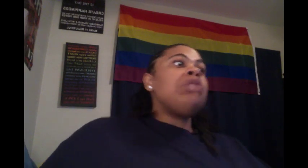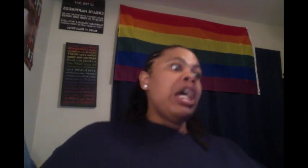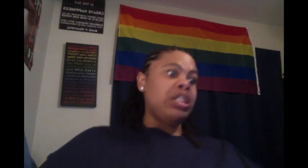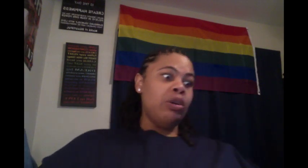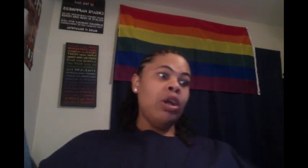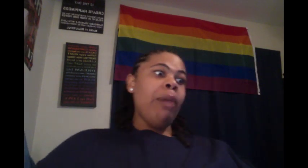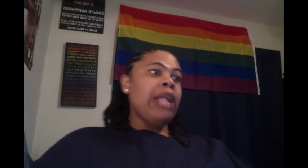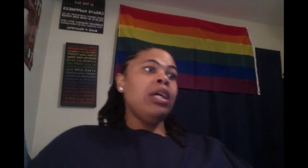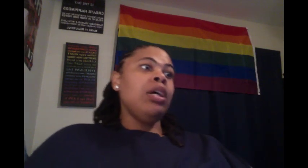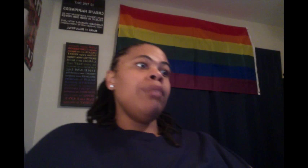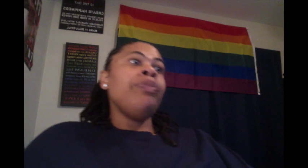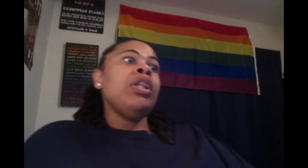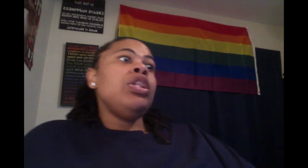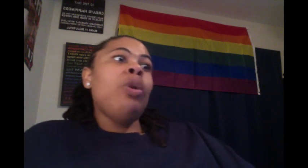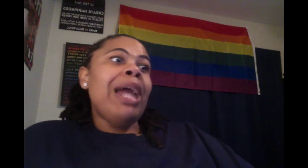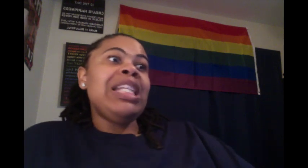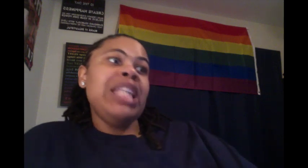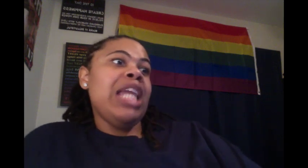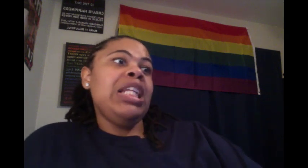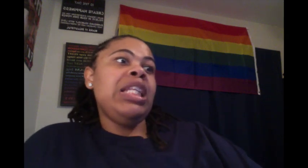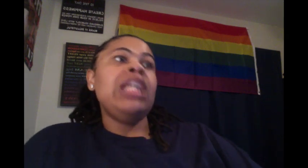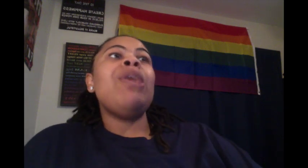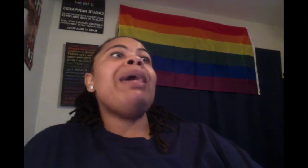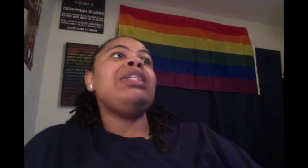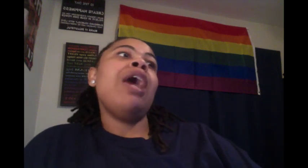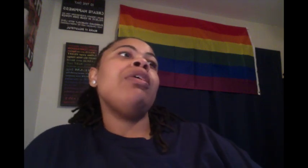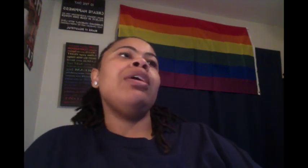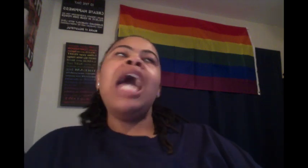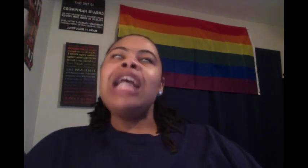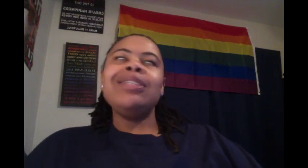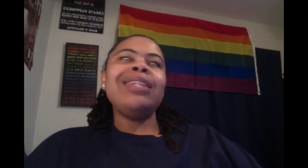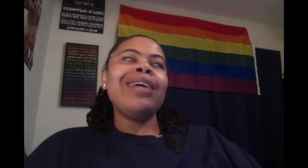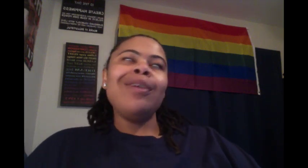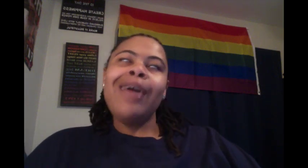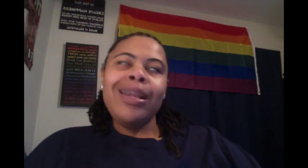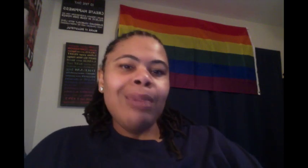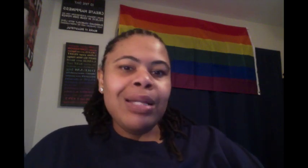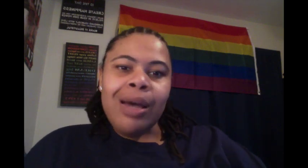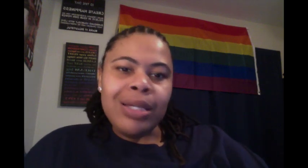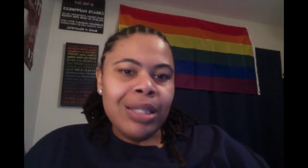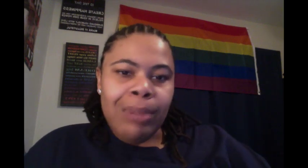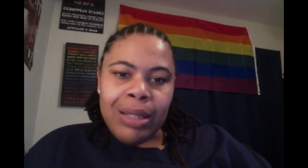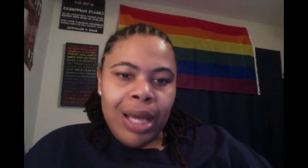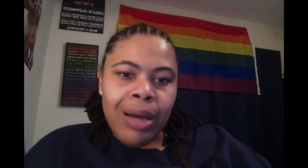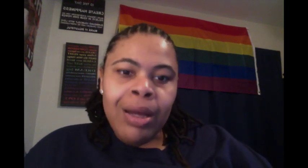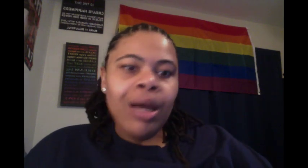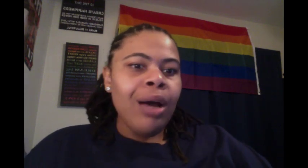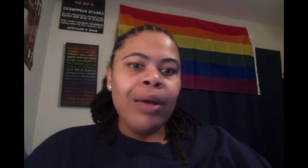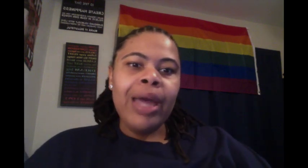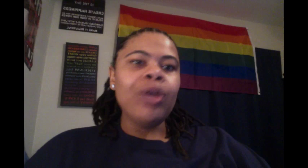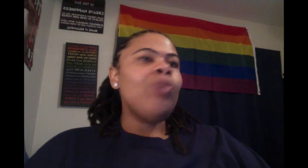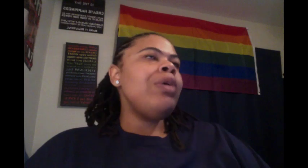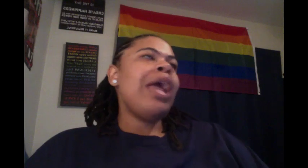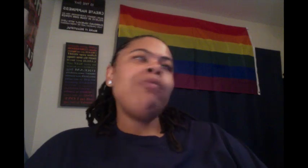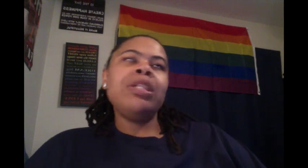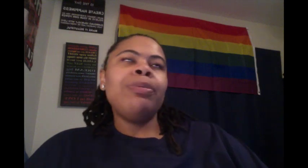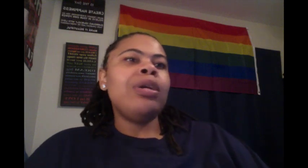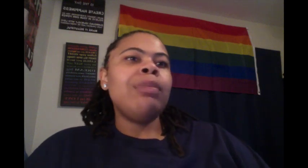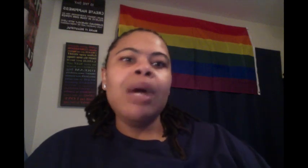like, so nobody, um, nobody said anything. Nobody talking. She was like, girl, ain't nobody talking shit about y'all. Okay. We ain't whispering amongst